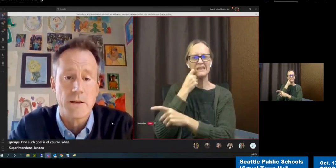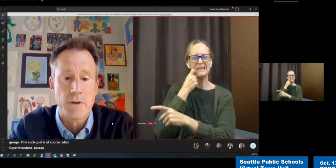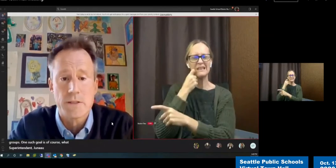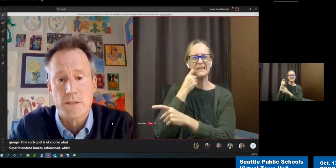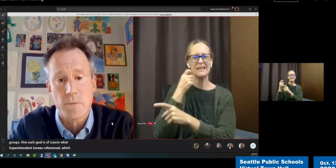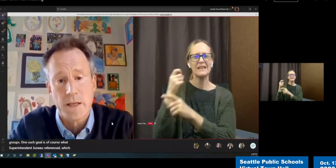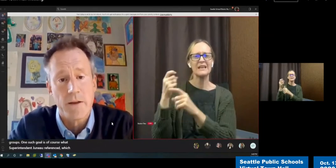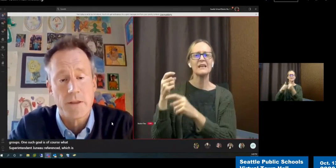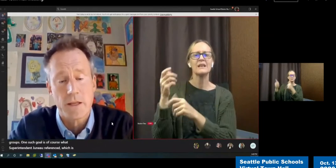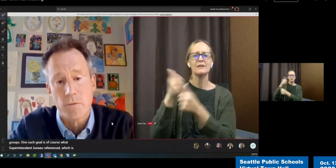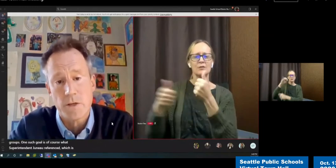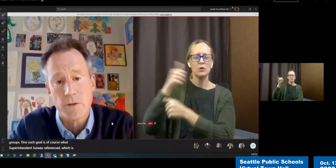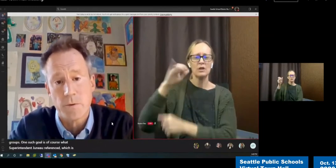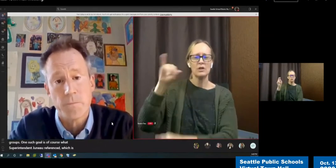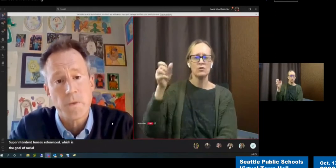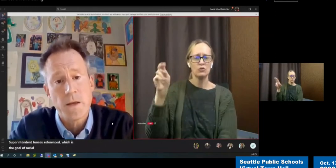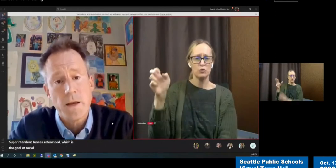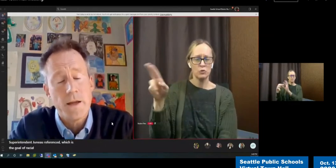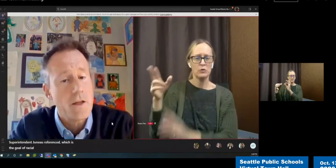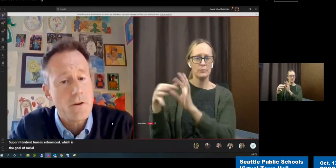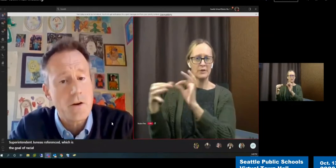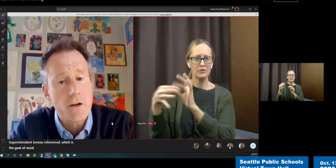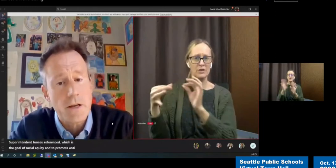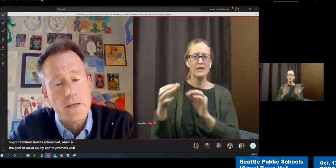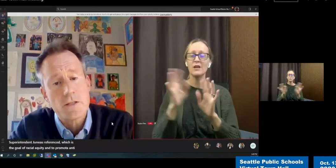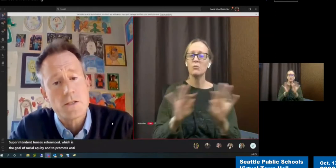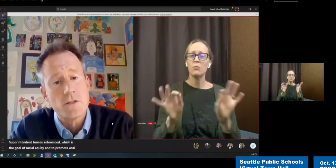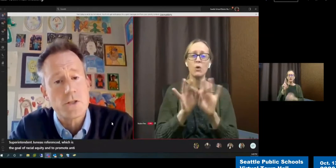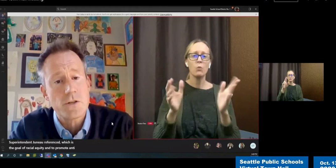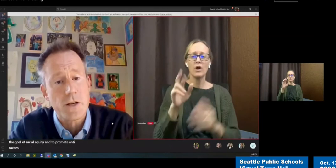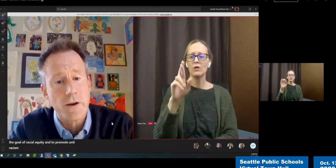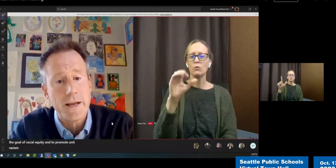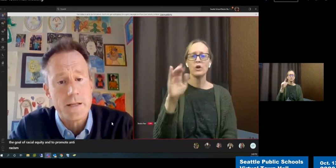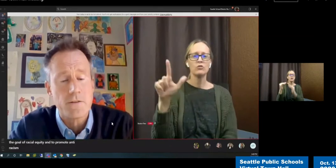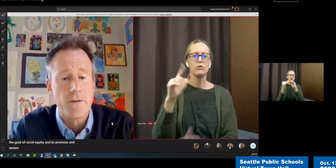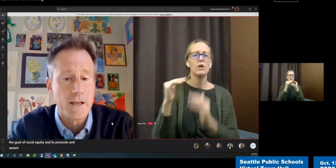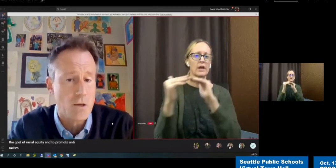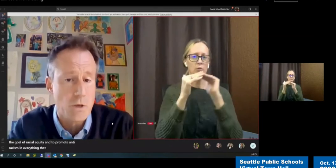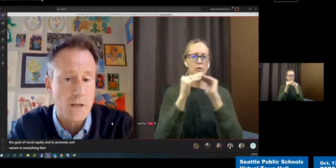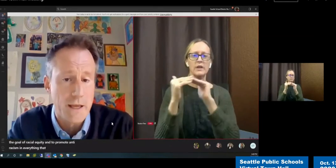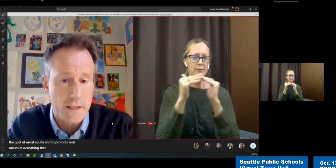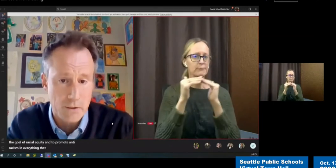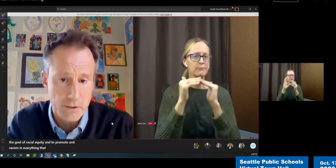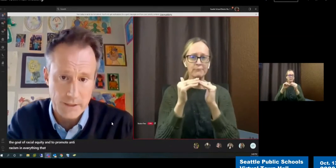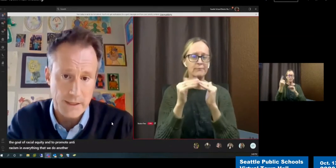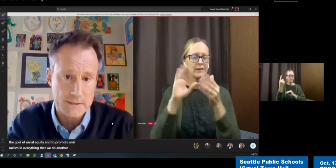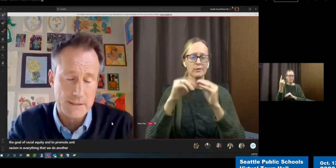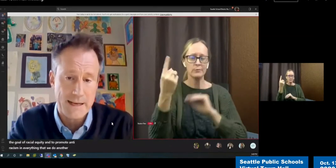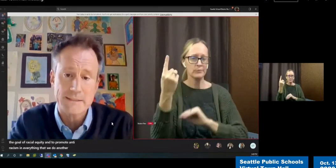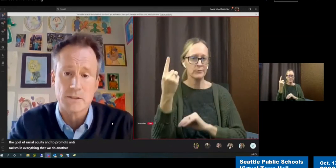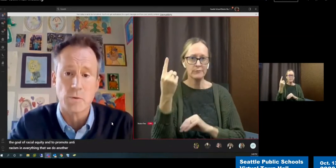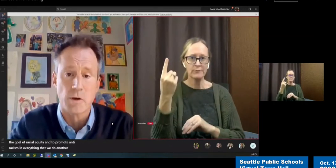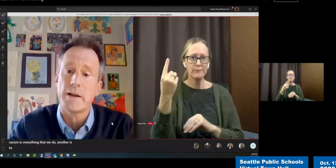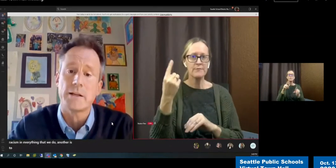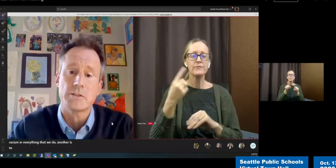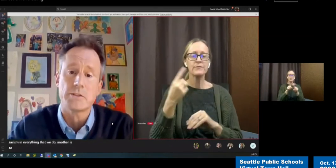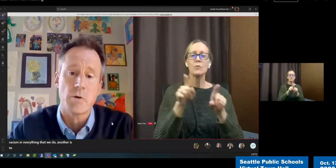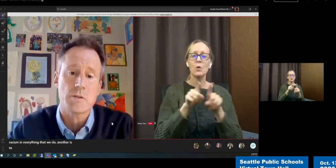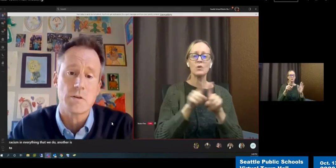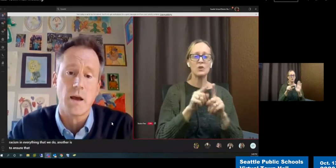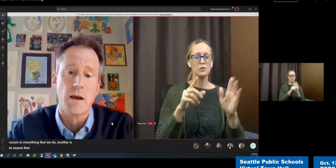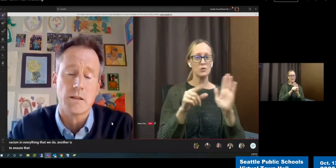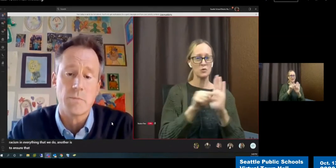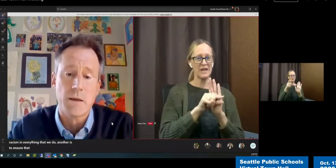anti-racism in everything that we do. Another is to ensure that grading is, in fact, communicating learning. That's, in essence, what grading should